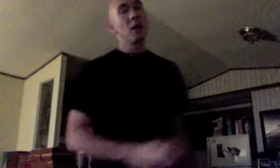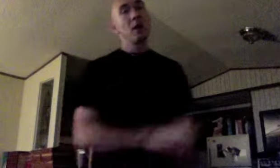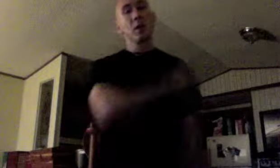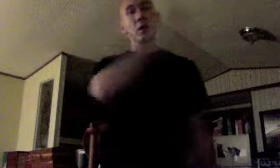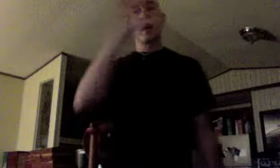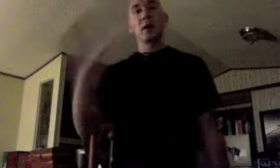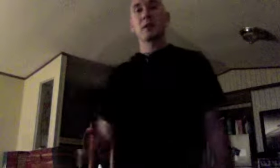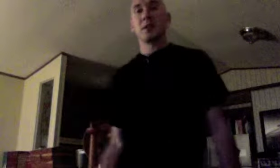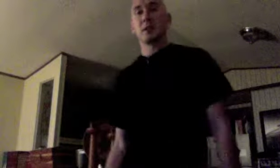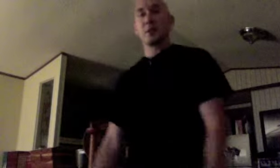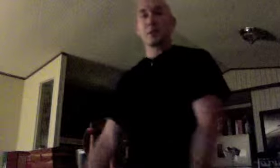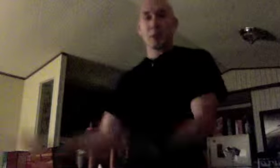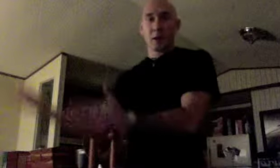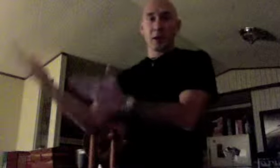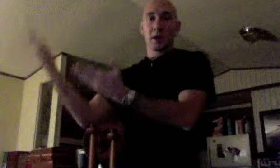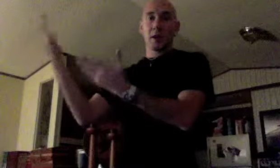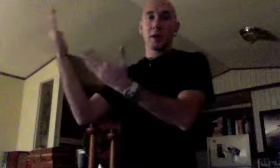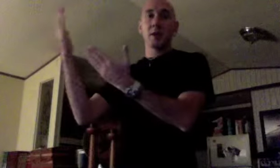Christ is come.